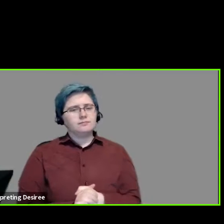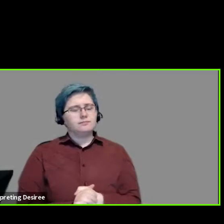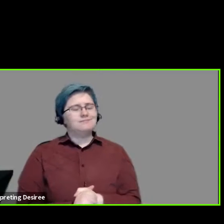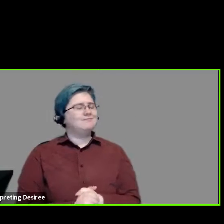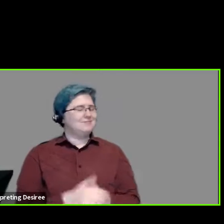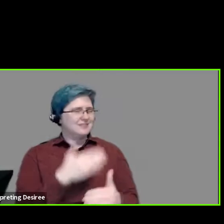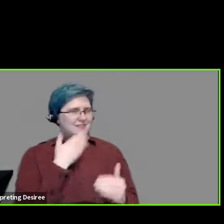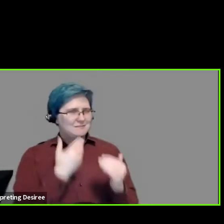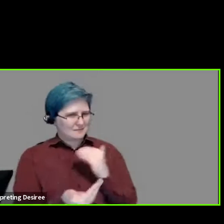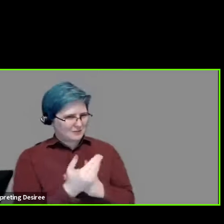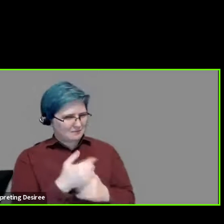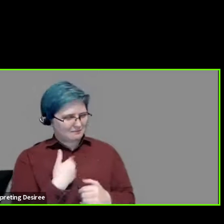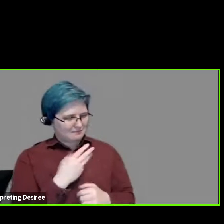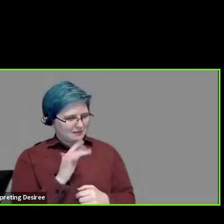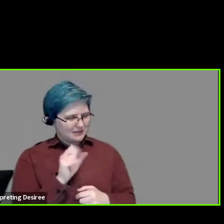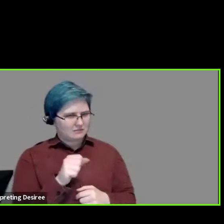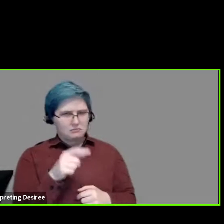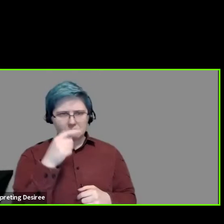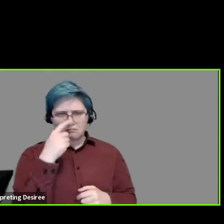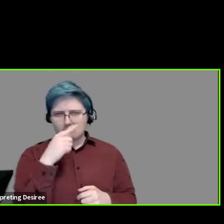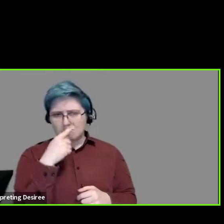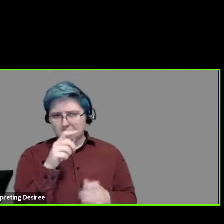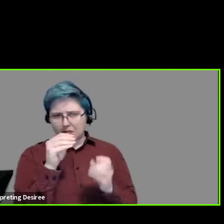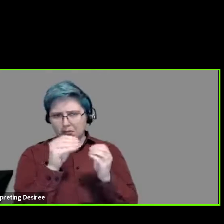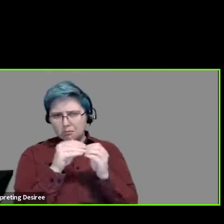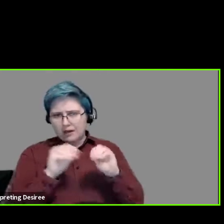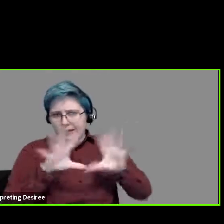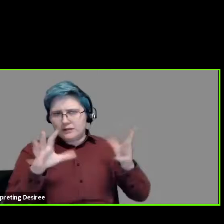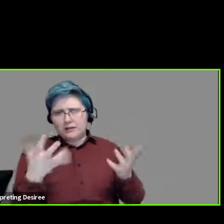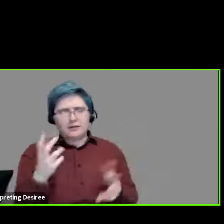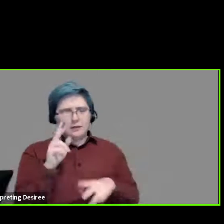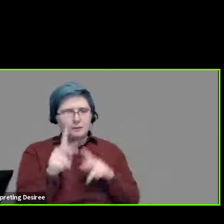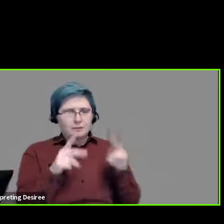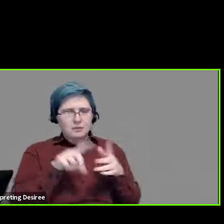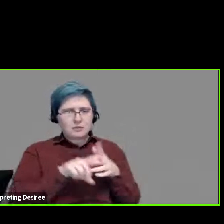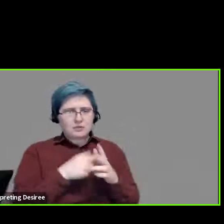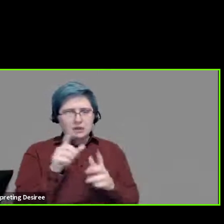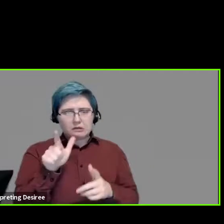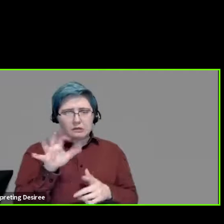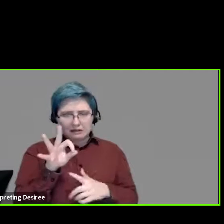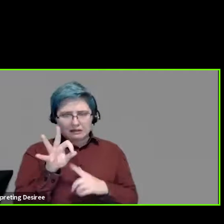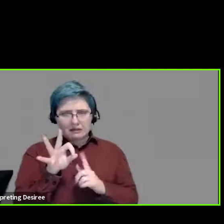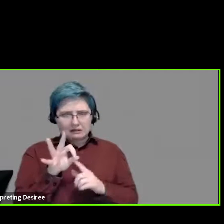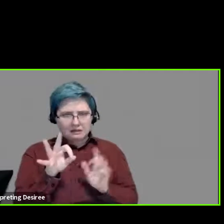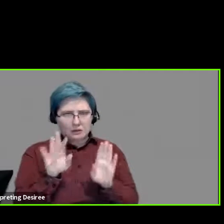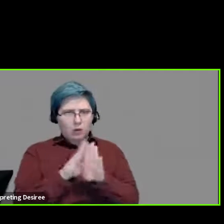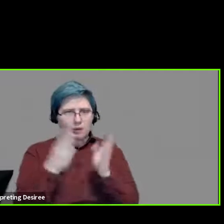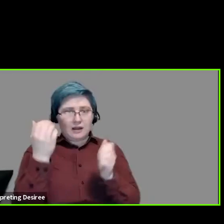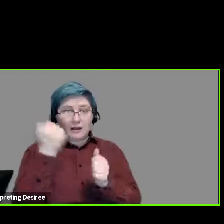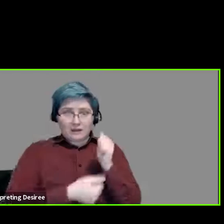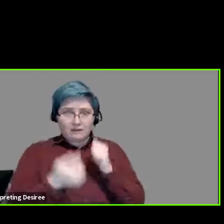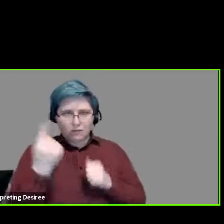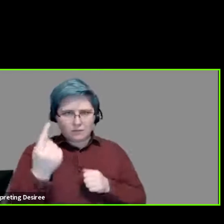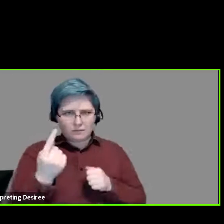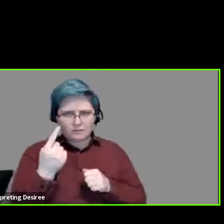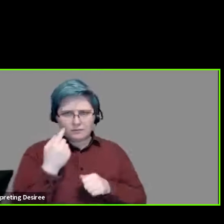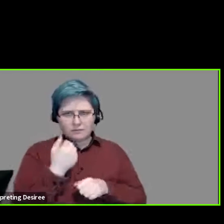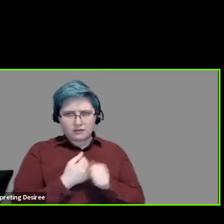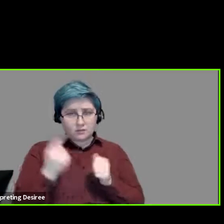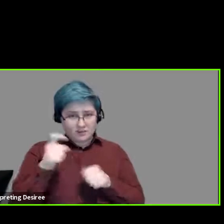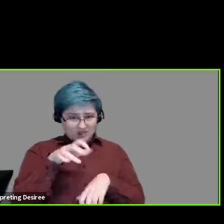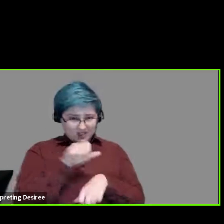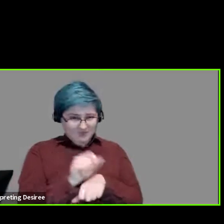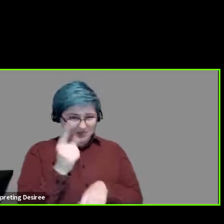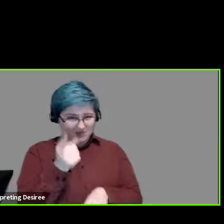Yes, good morning. Can you, more succinctly, mean, people starting on the 29th when we open it up to everybody, everybody does need an